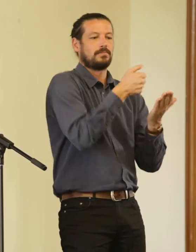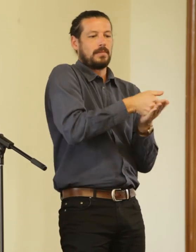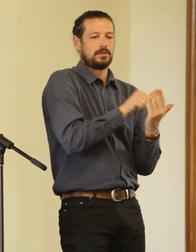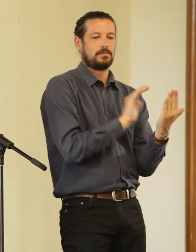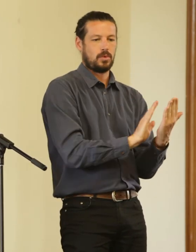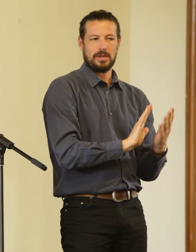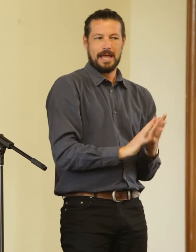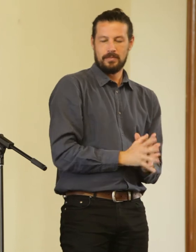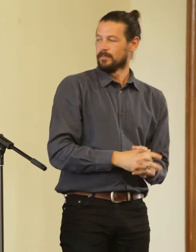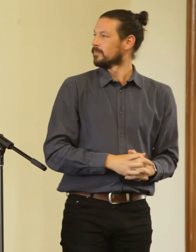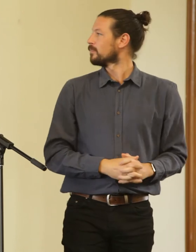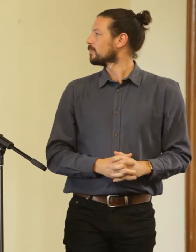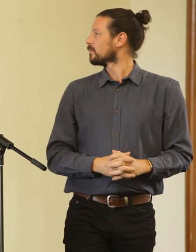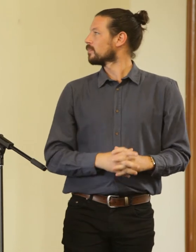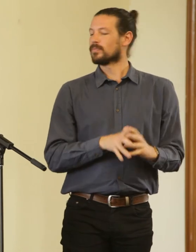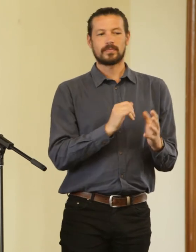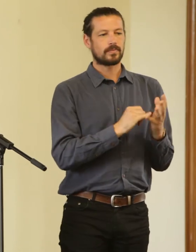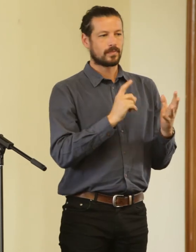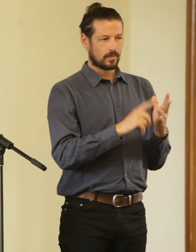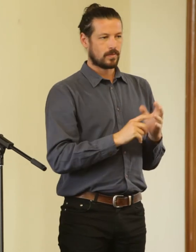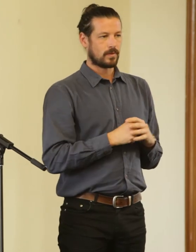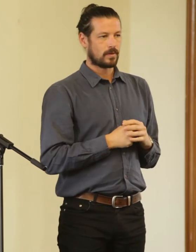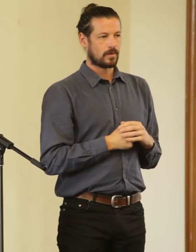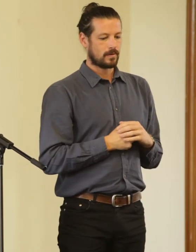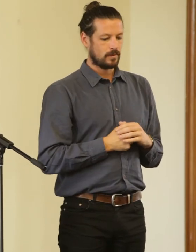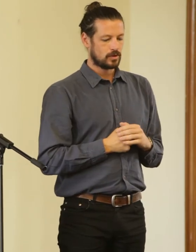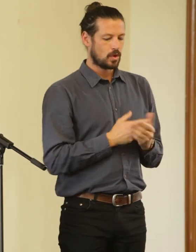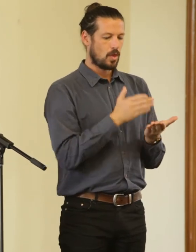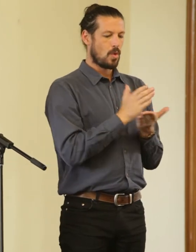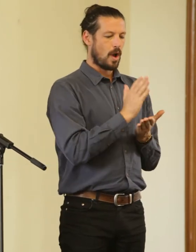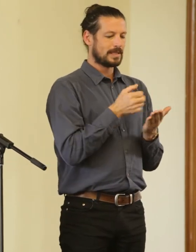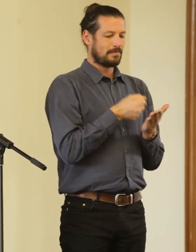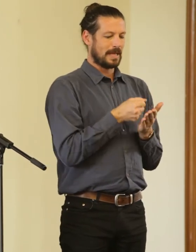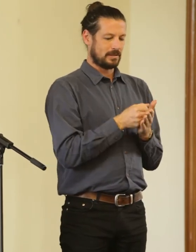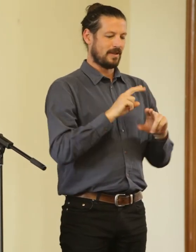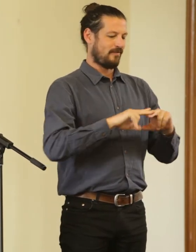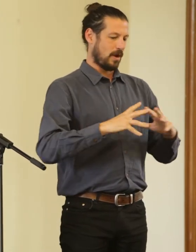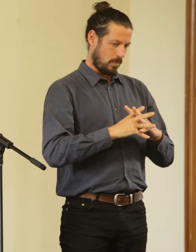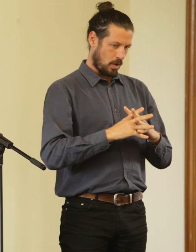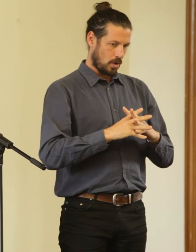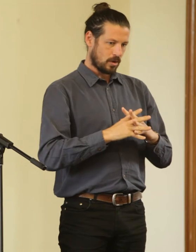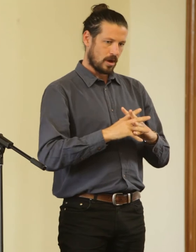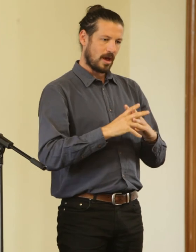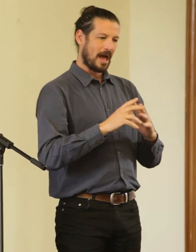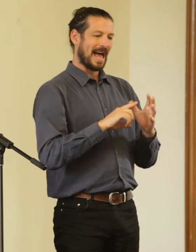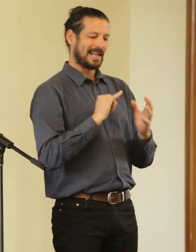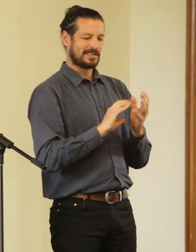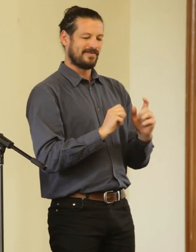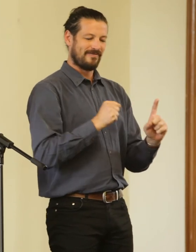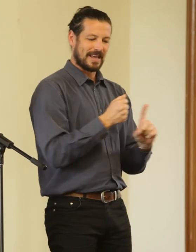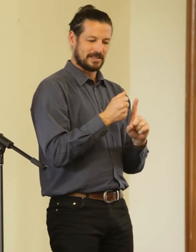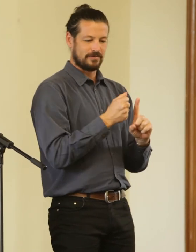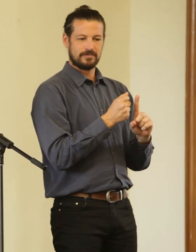So, the research positions the ideas of a rights-based framework to working with children as an effective resistance